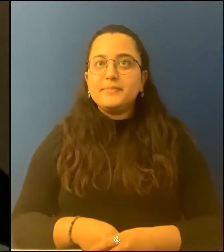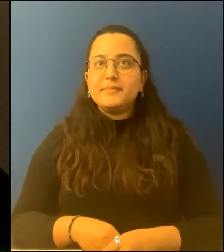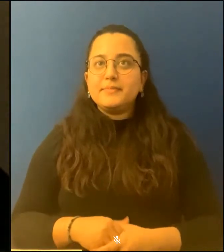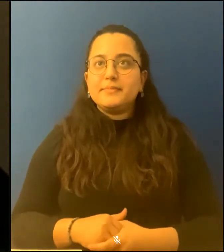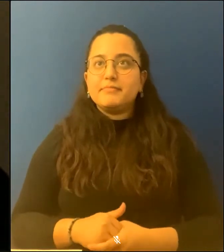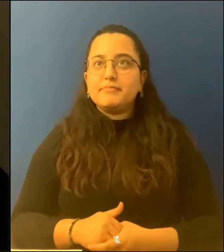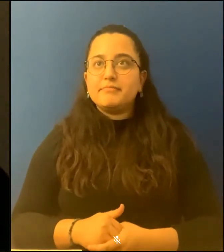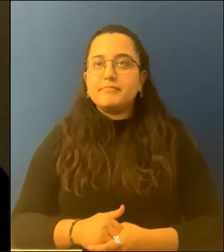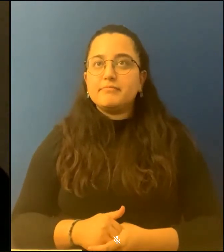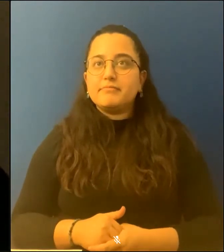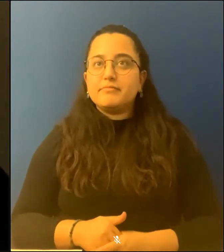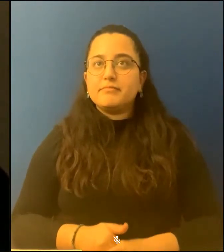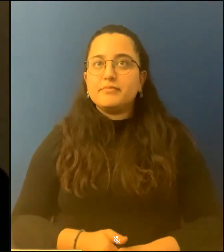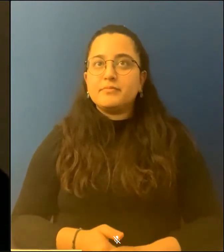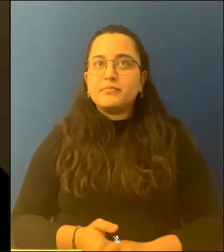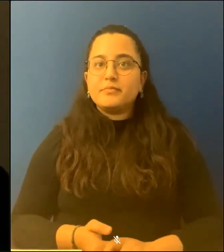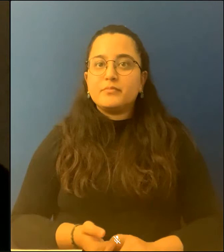Um, unmute Taylor.